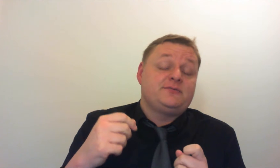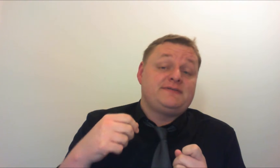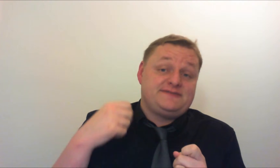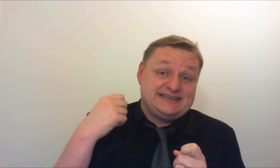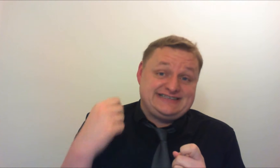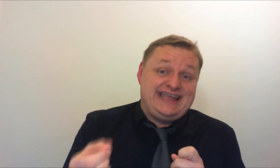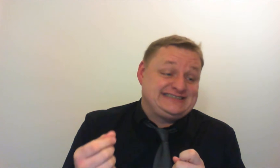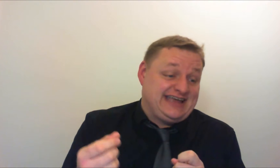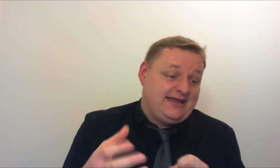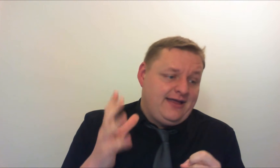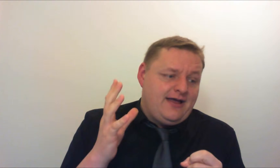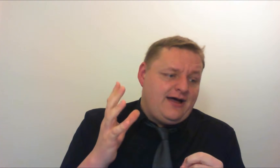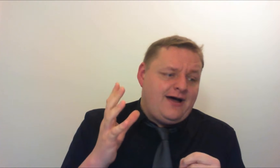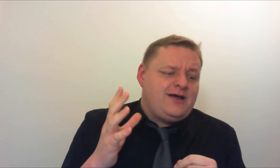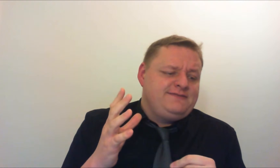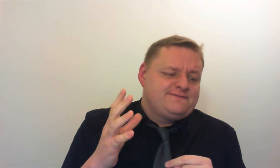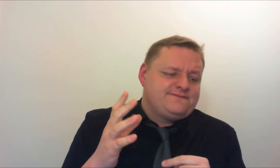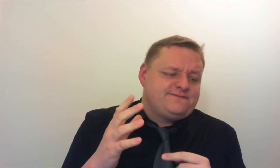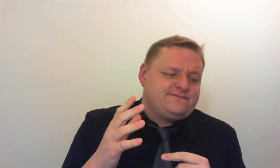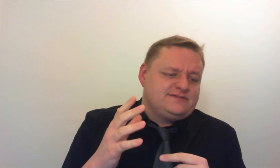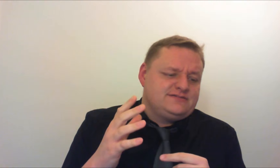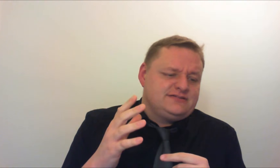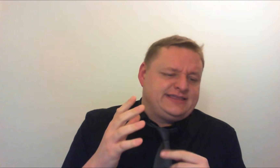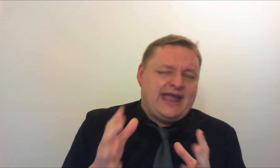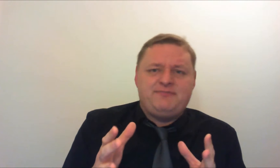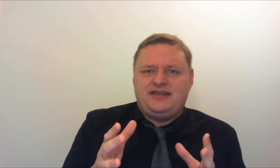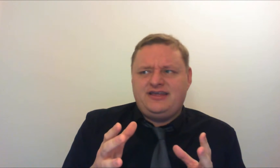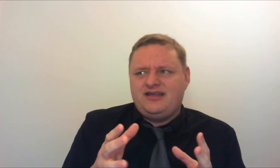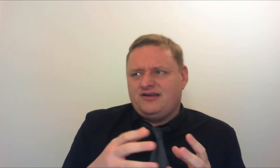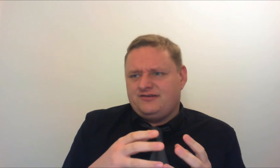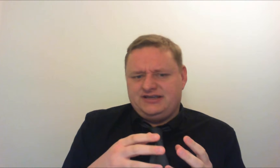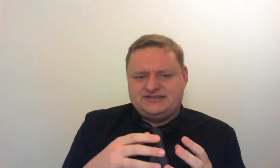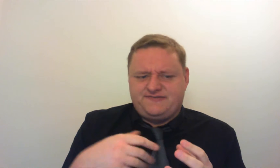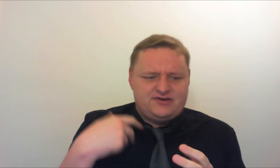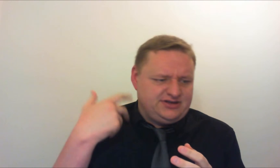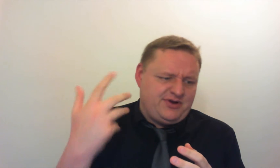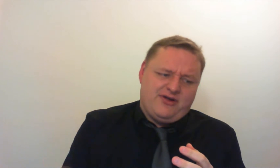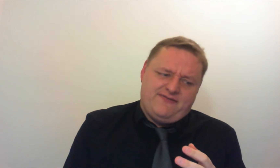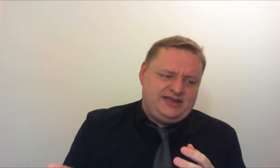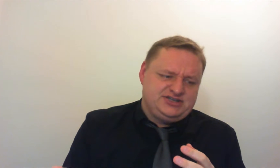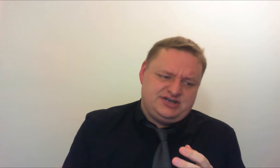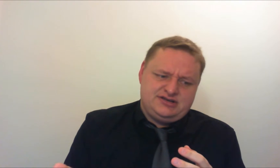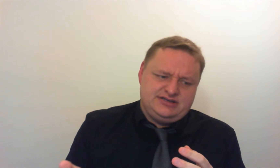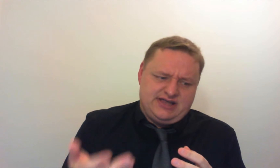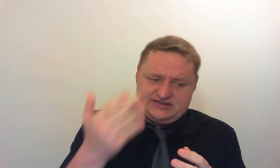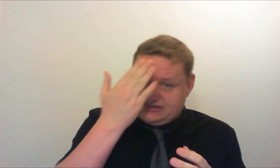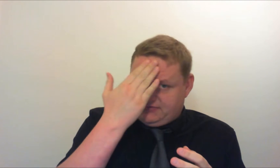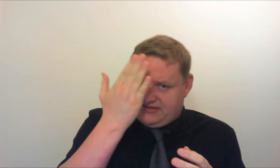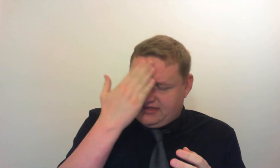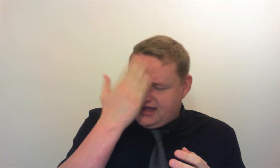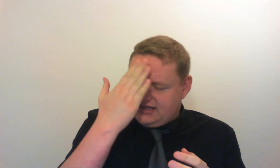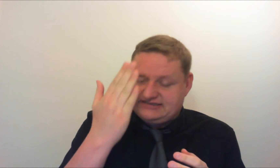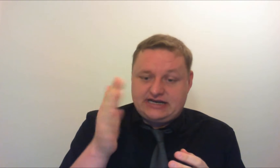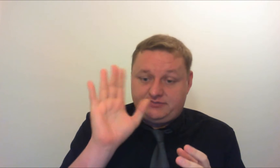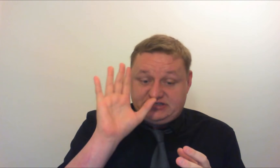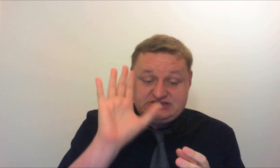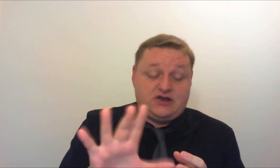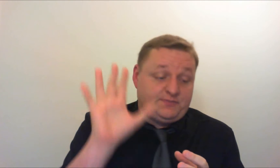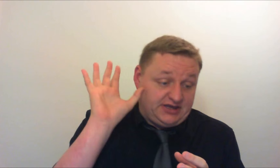with dyslexia I dabbed in it and it's finding the motivation it's like something there it's telling me stop you